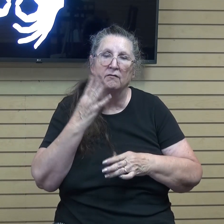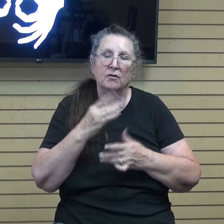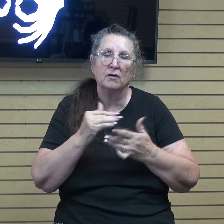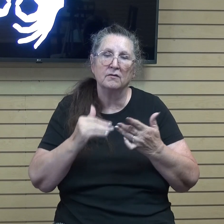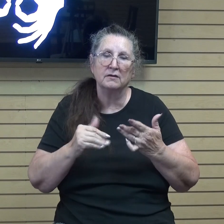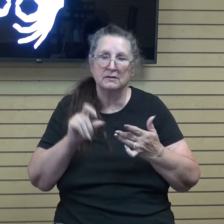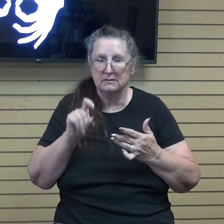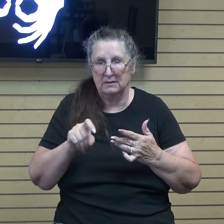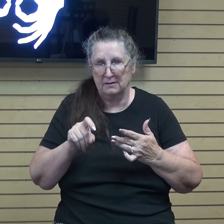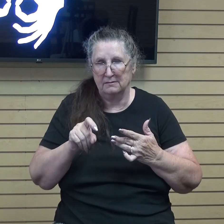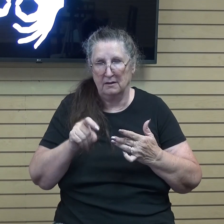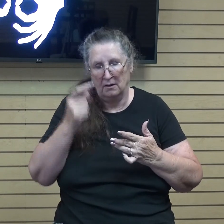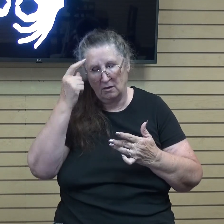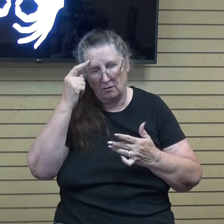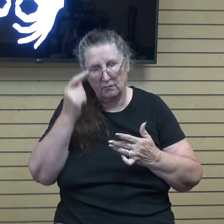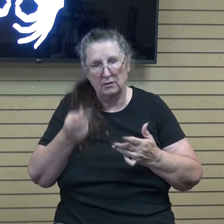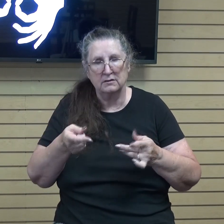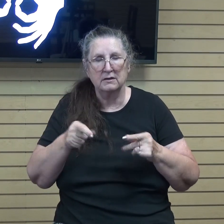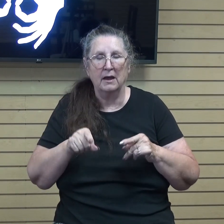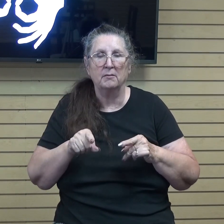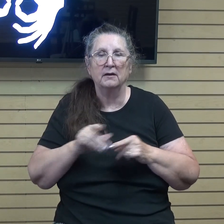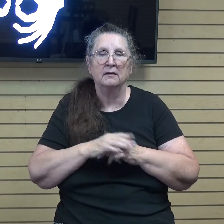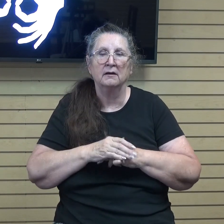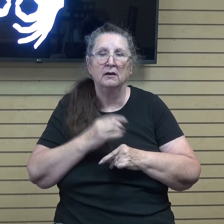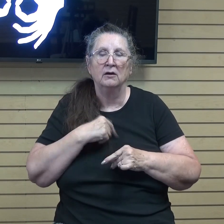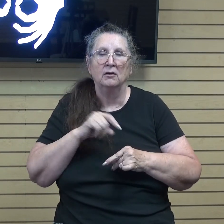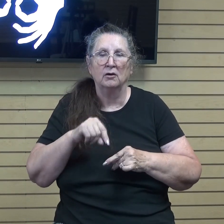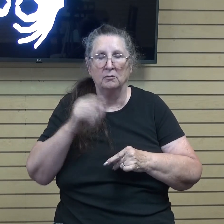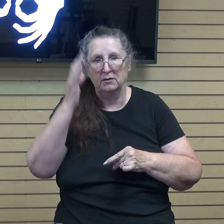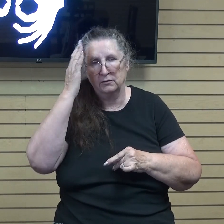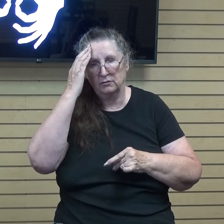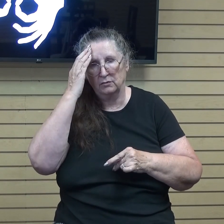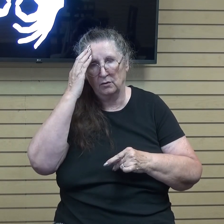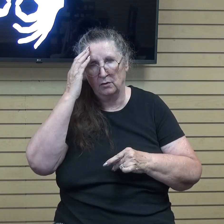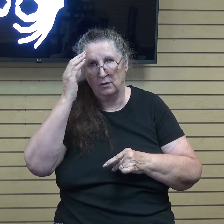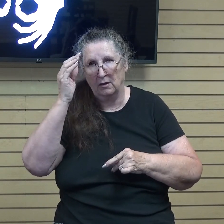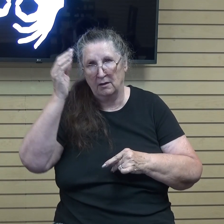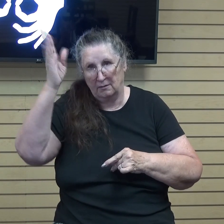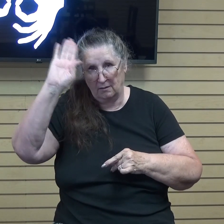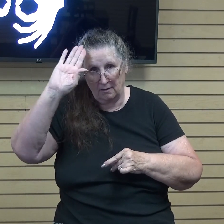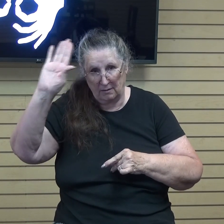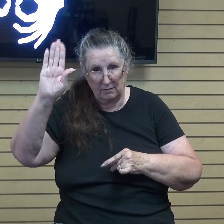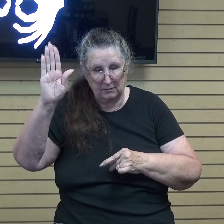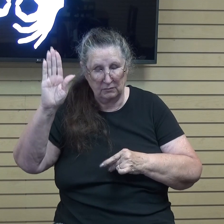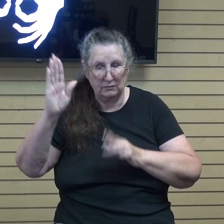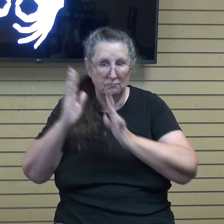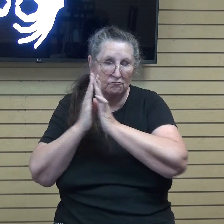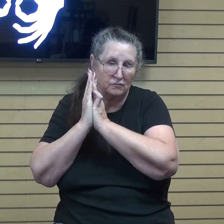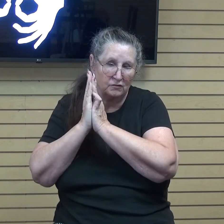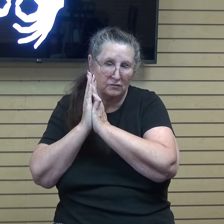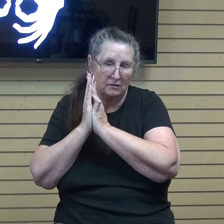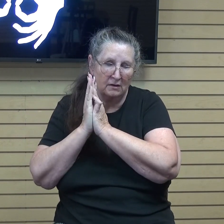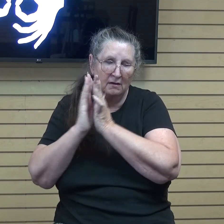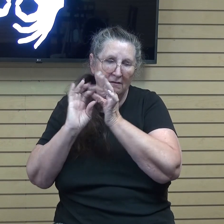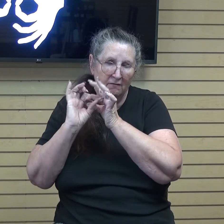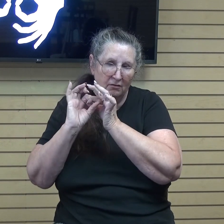necessary for this to happen. We must know the divine resource personally, have a relationship with Christ.